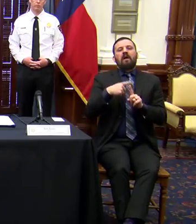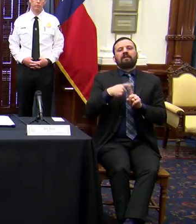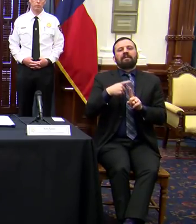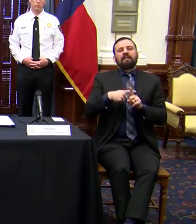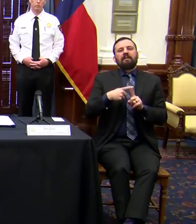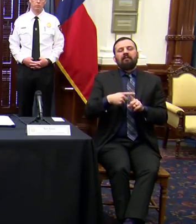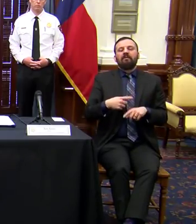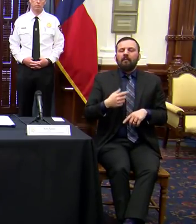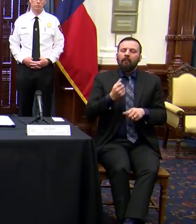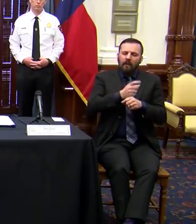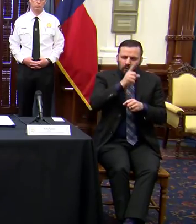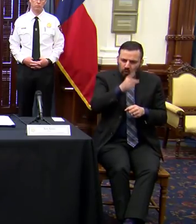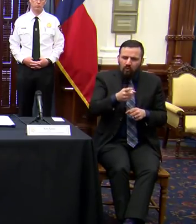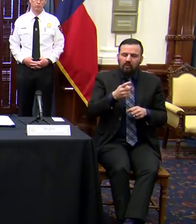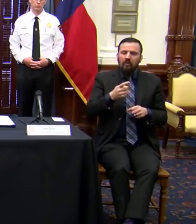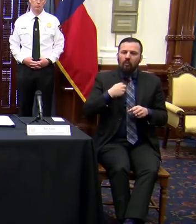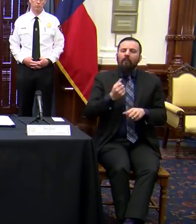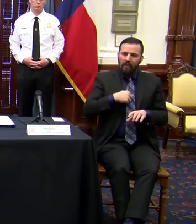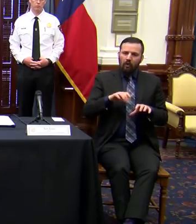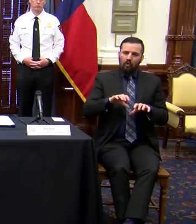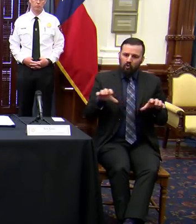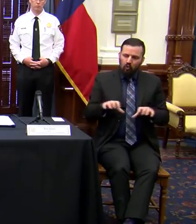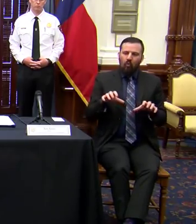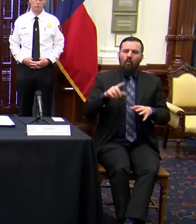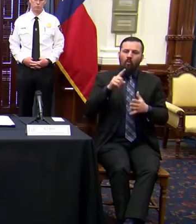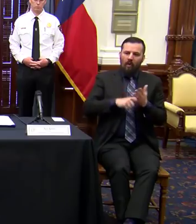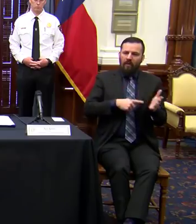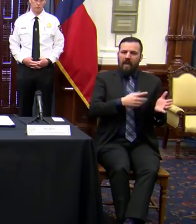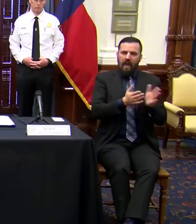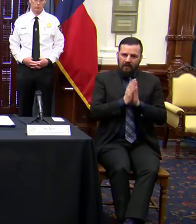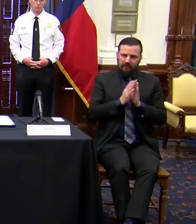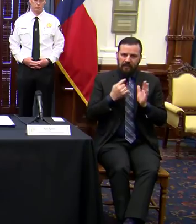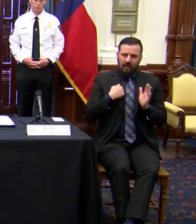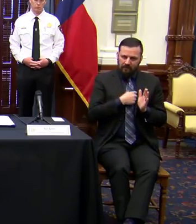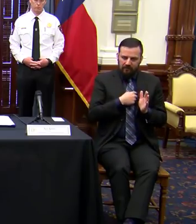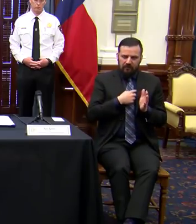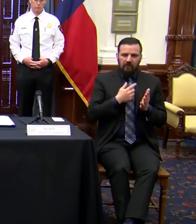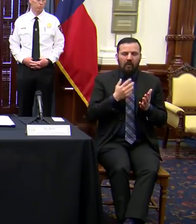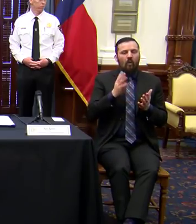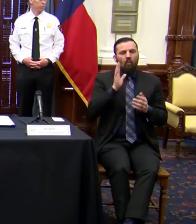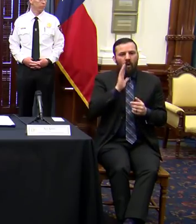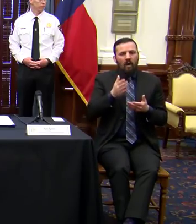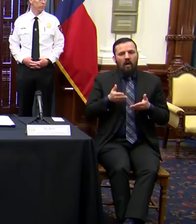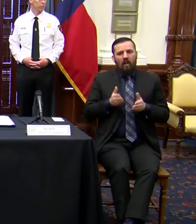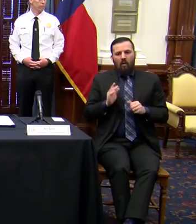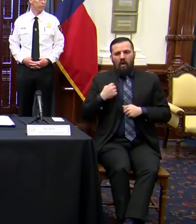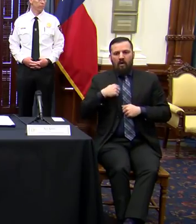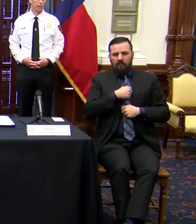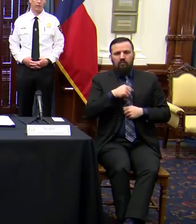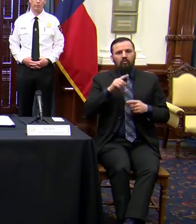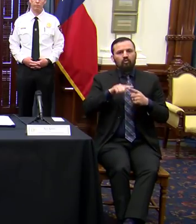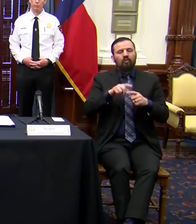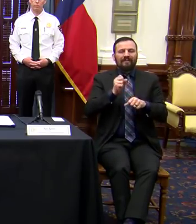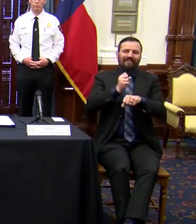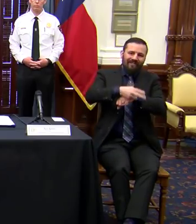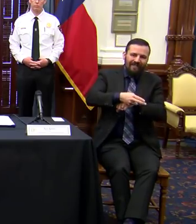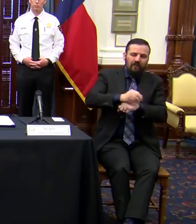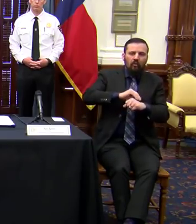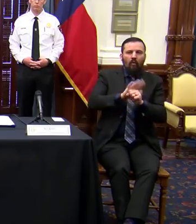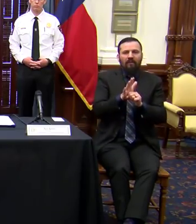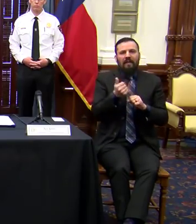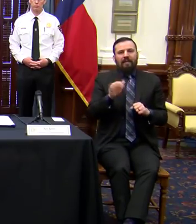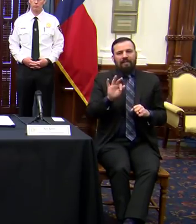So let's make sure that we do the things that we're being asked to do that will enable us to defeat COVID-19.